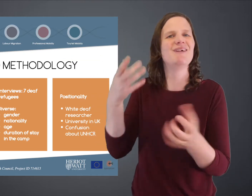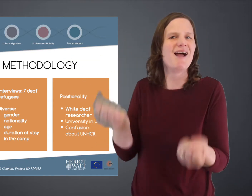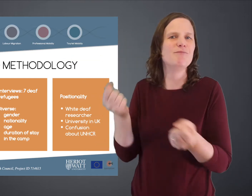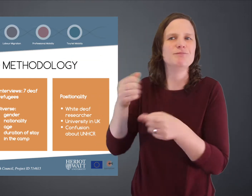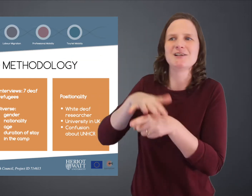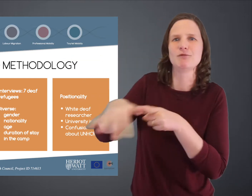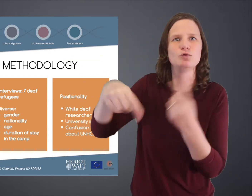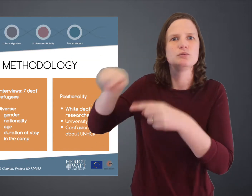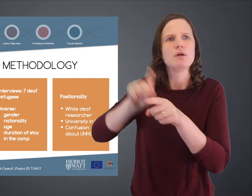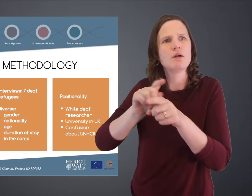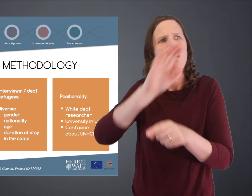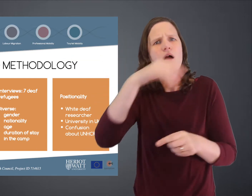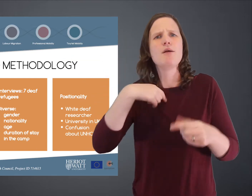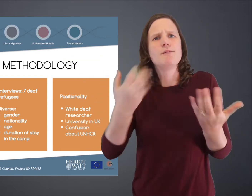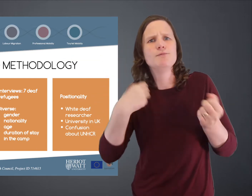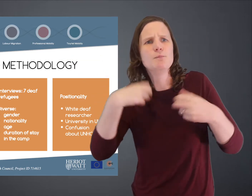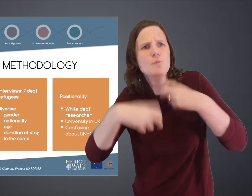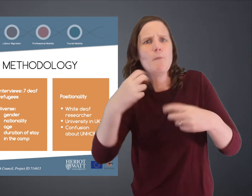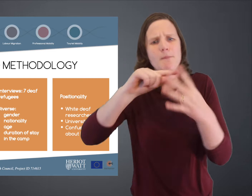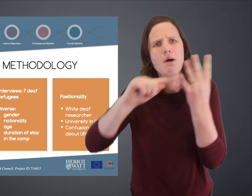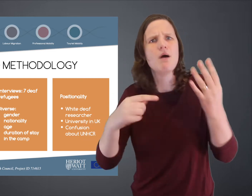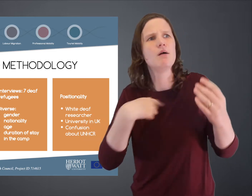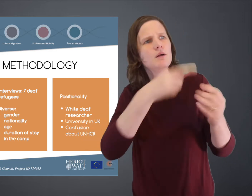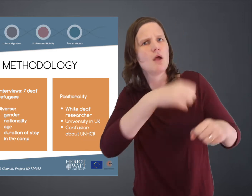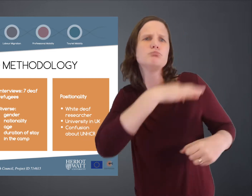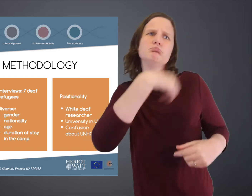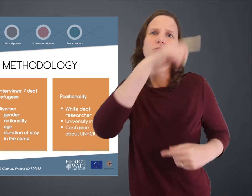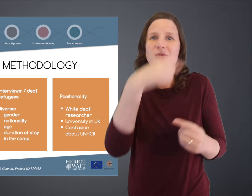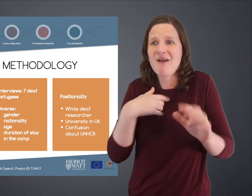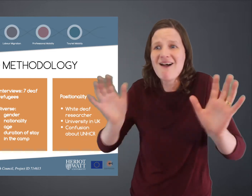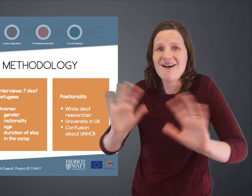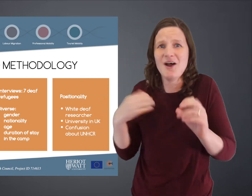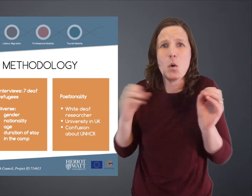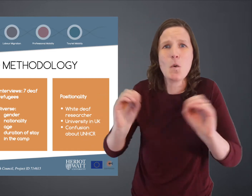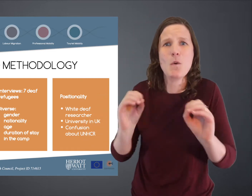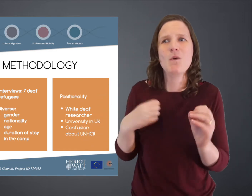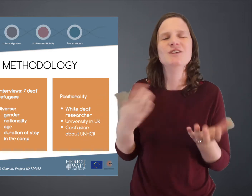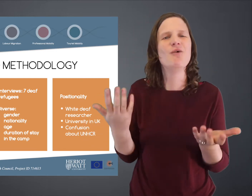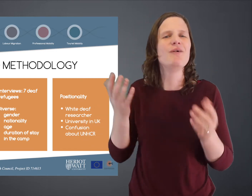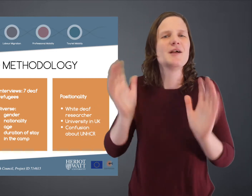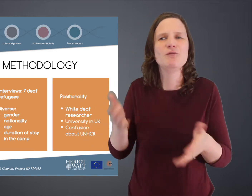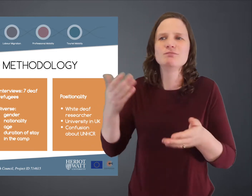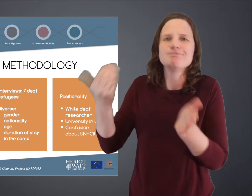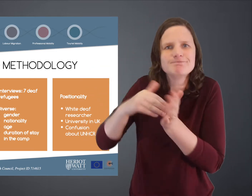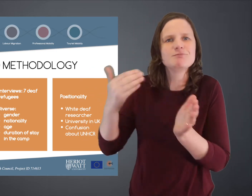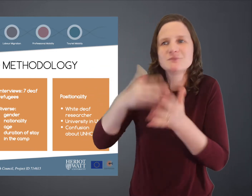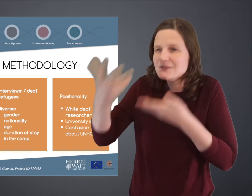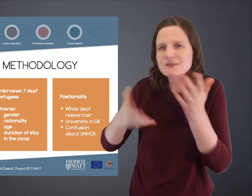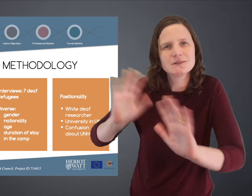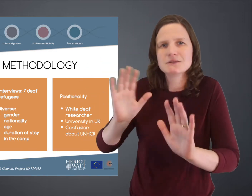I wasn't there to help them in that regard. And so that's an example of how my positionality influenced their perceptions of me. And I had